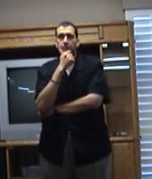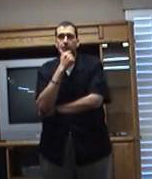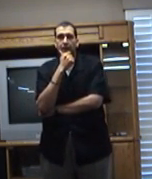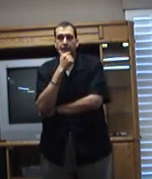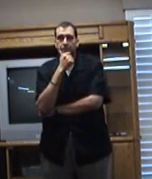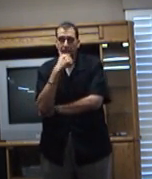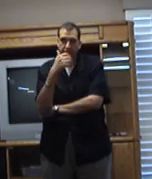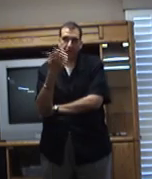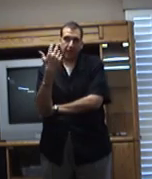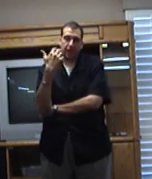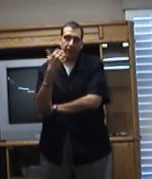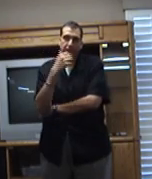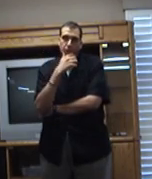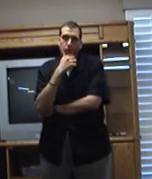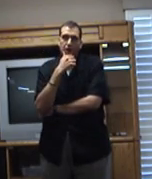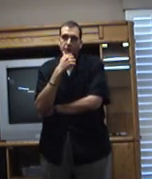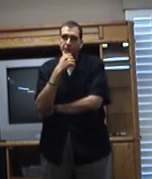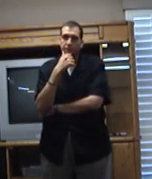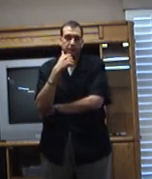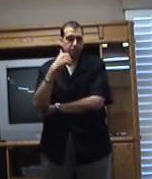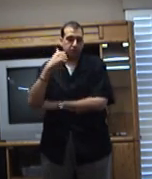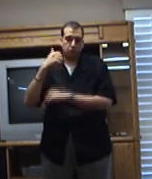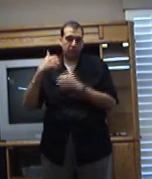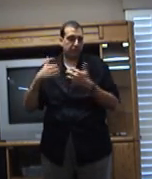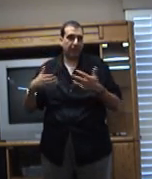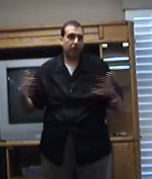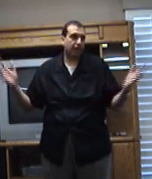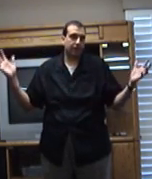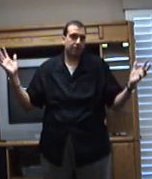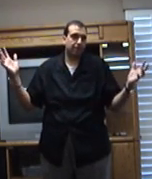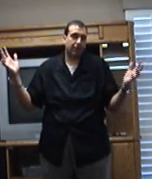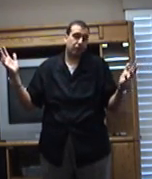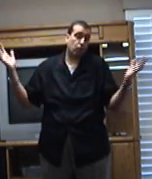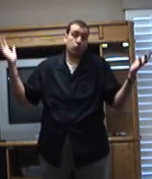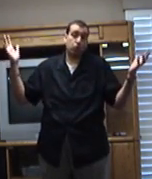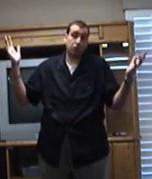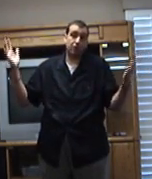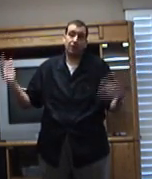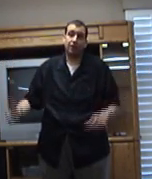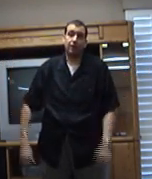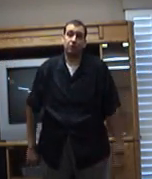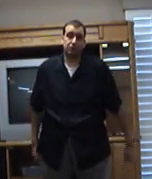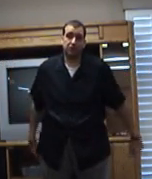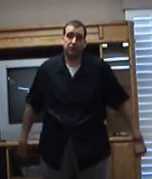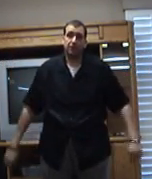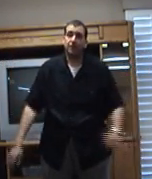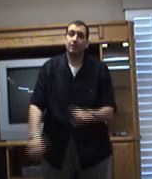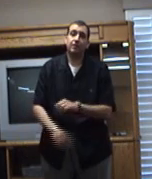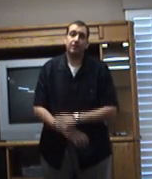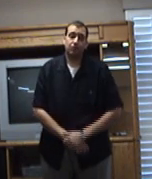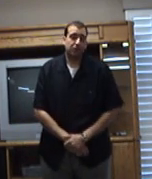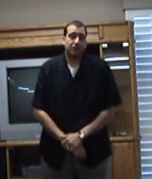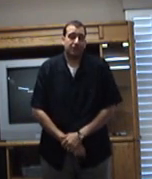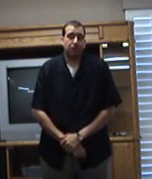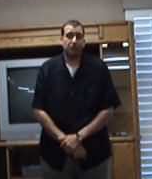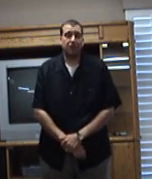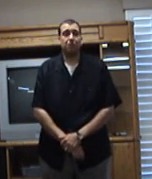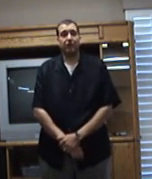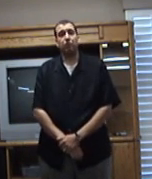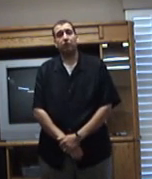And the minute I had the water, and it just went down like normal, it was just, it was an unbelievable